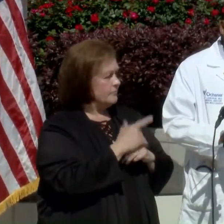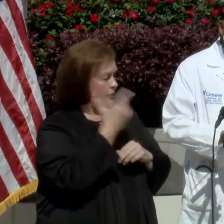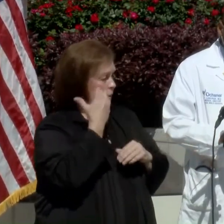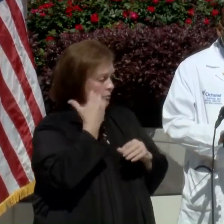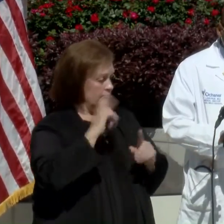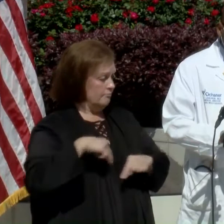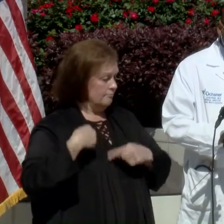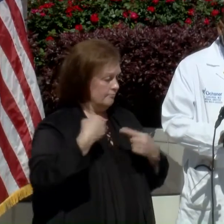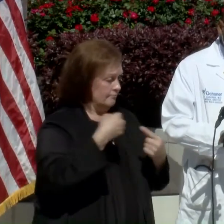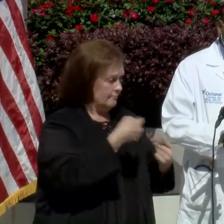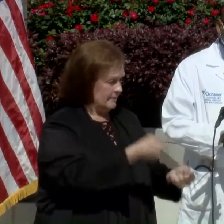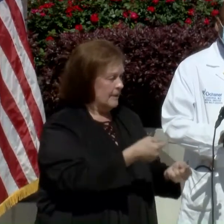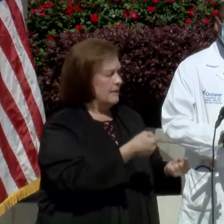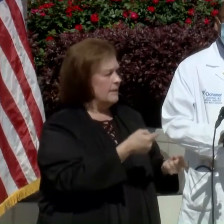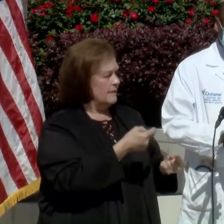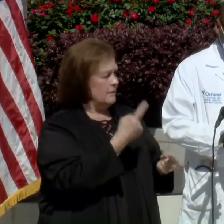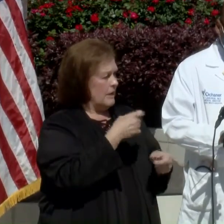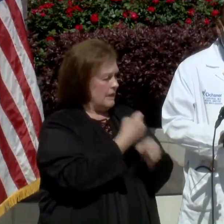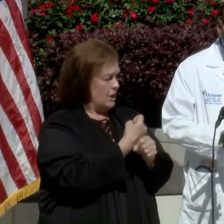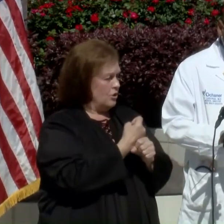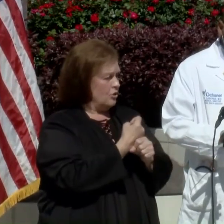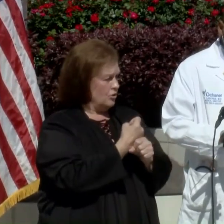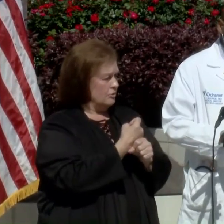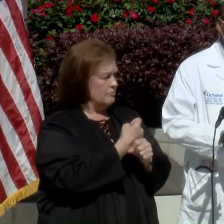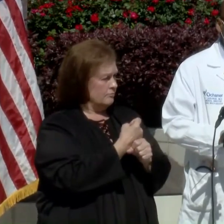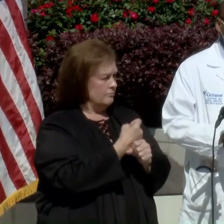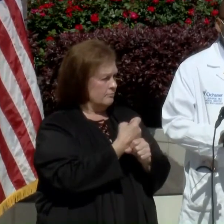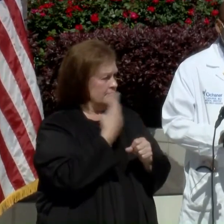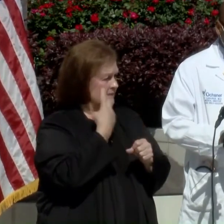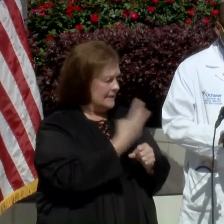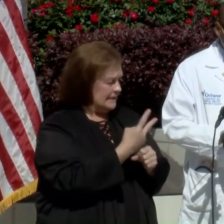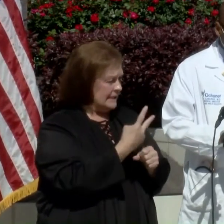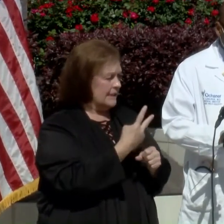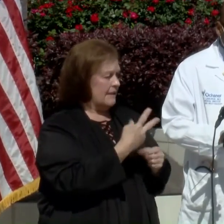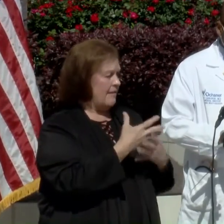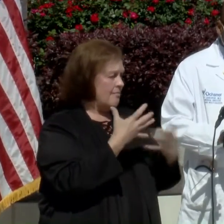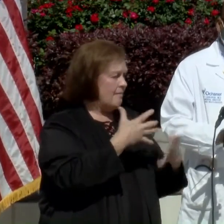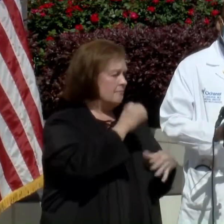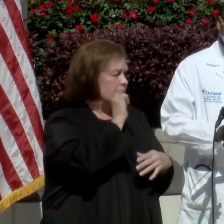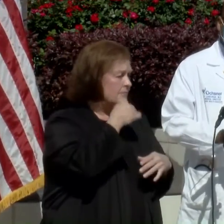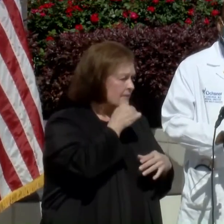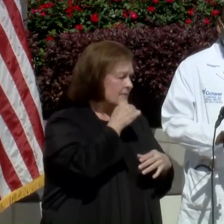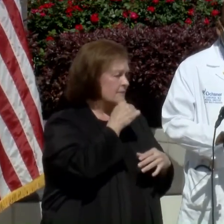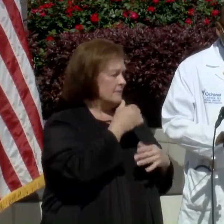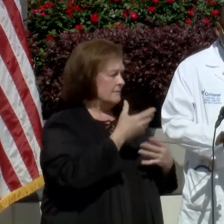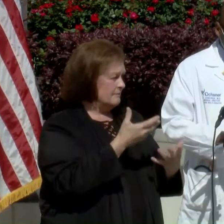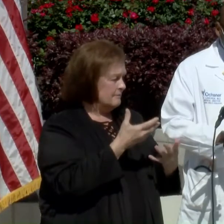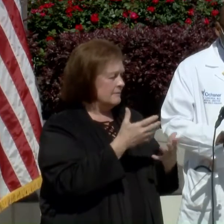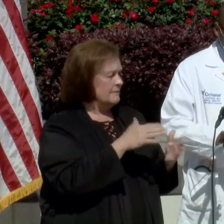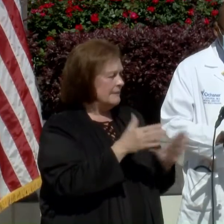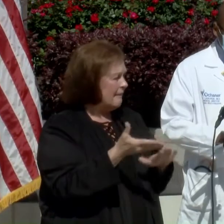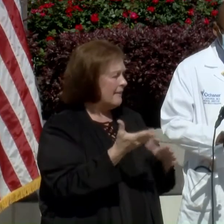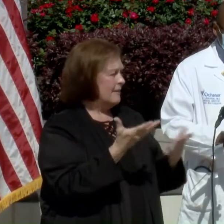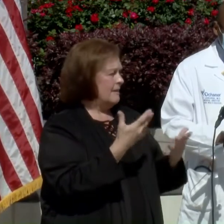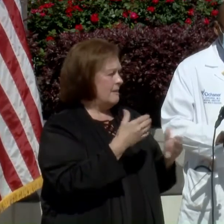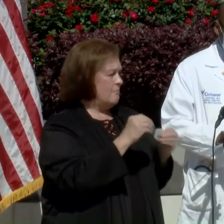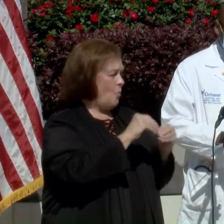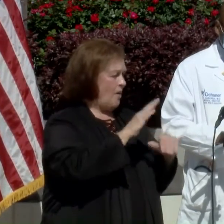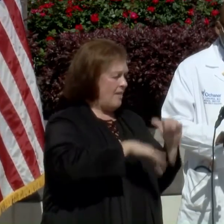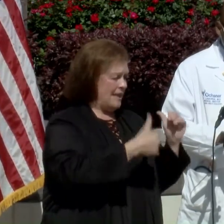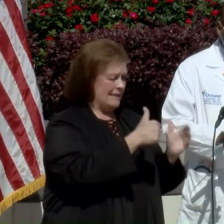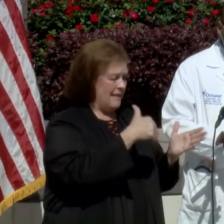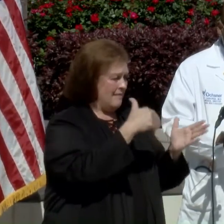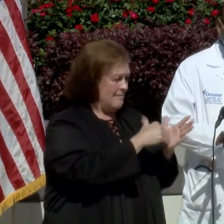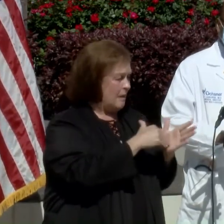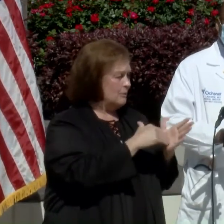year, there have been great losses and sacrifices made more than 10,000 Louisiana